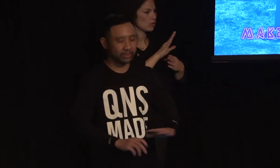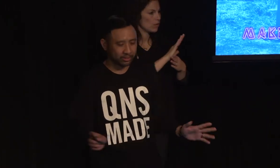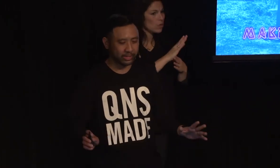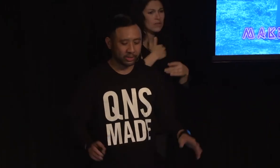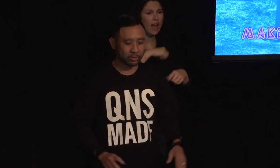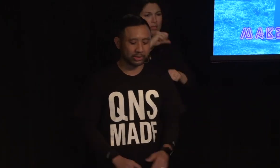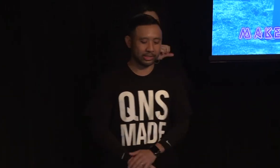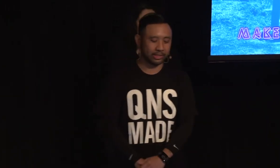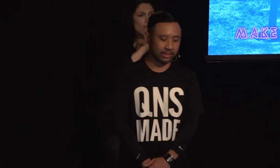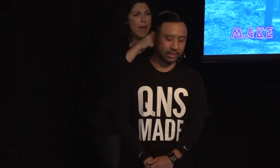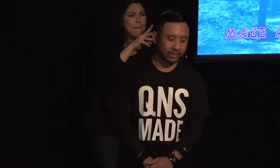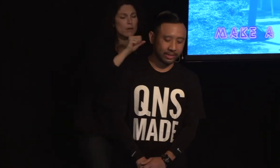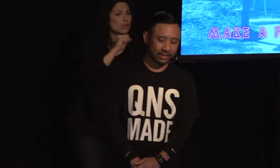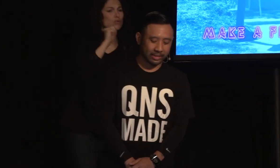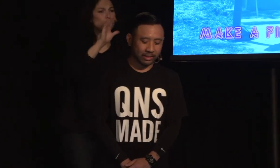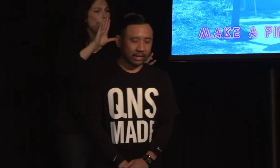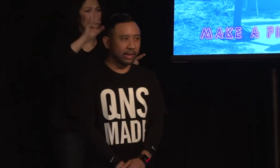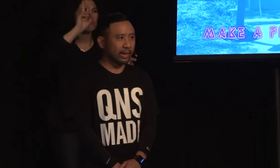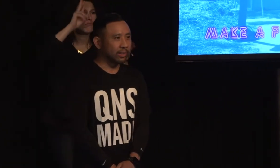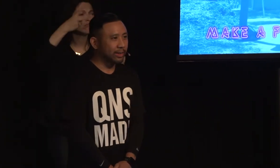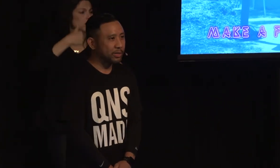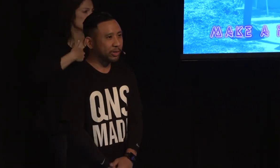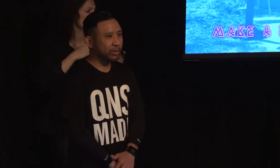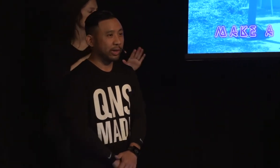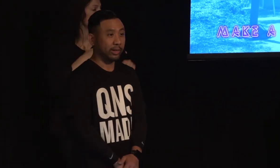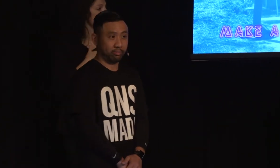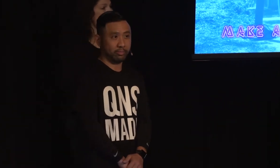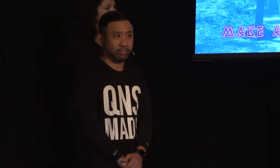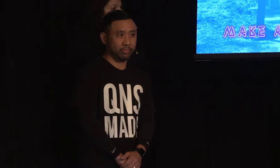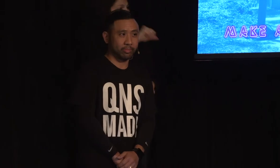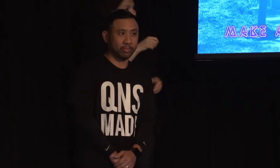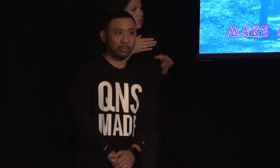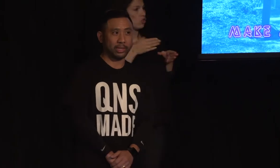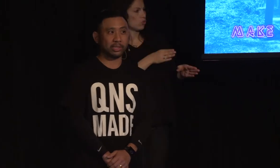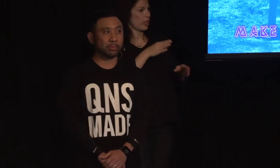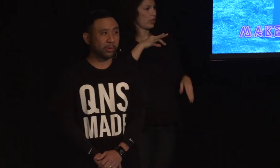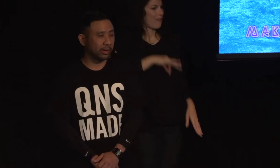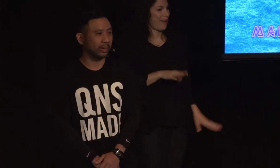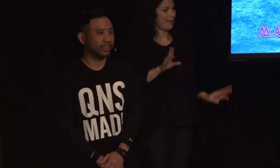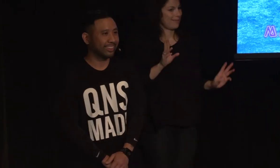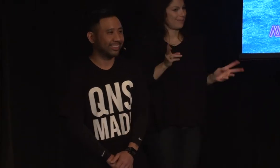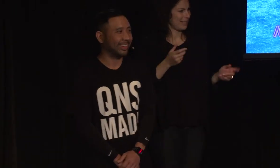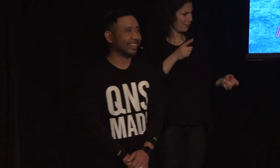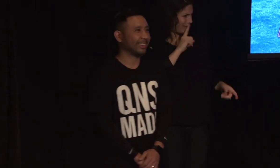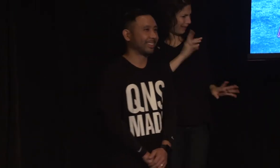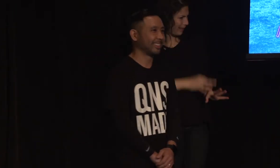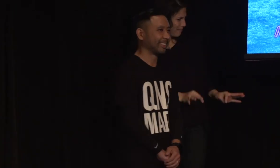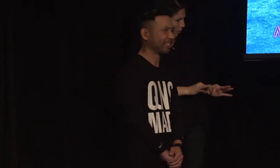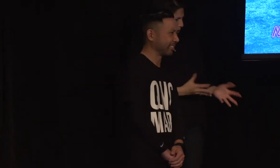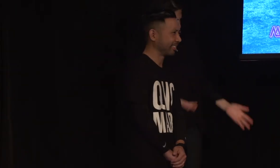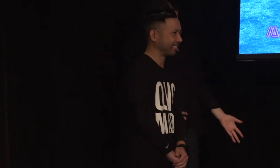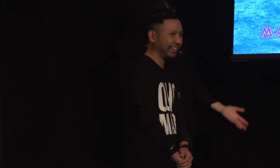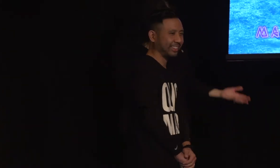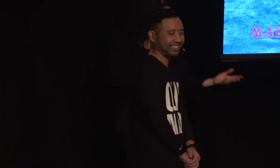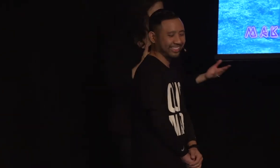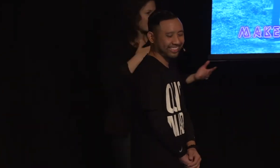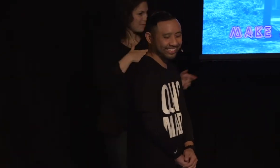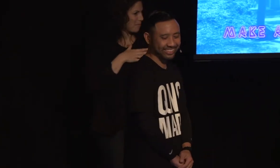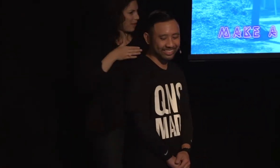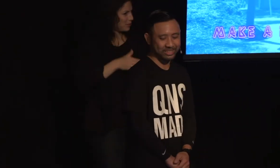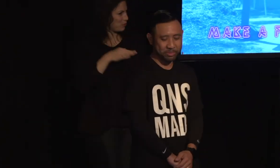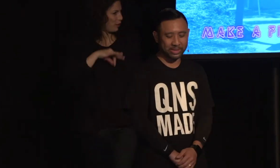don't get it twisted and I love street cred I mean it's important right right